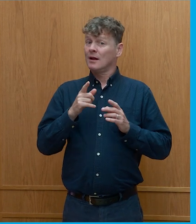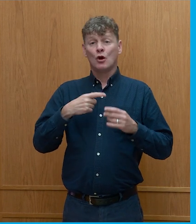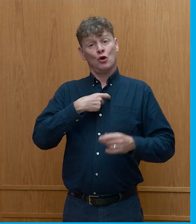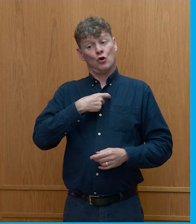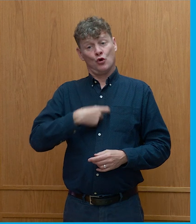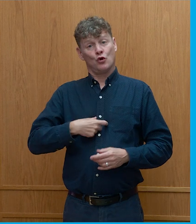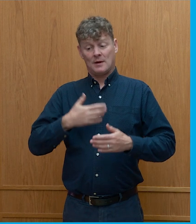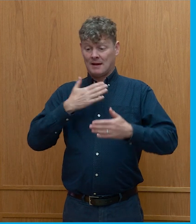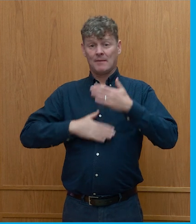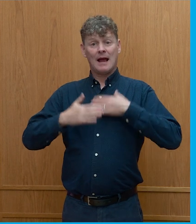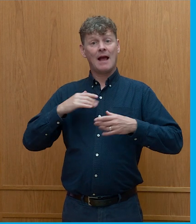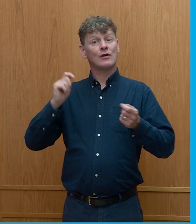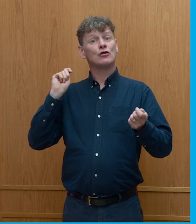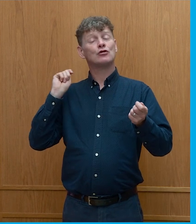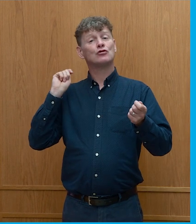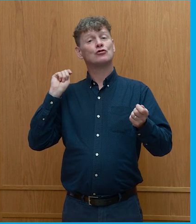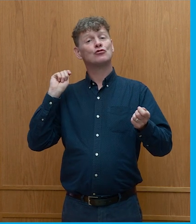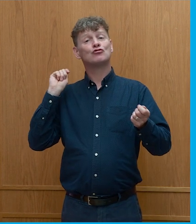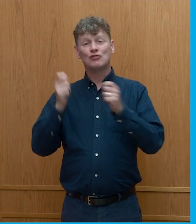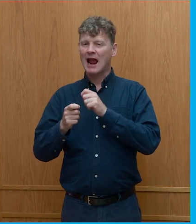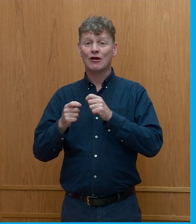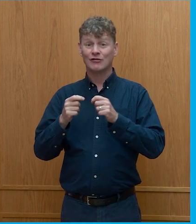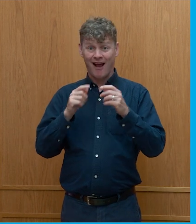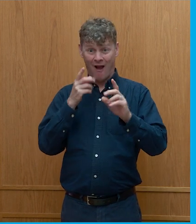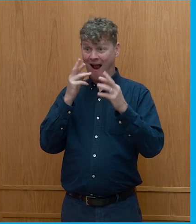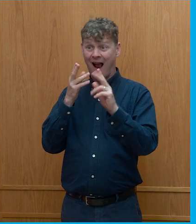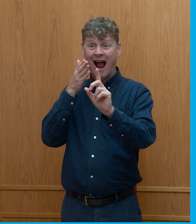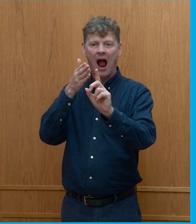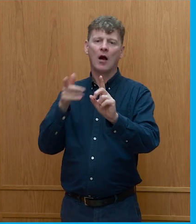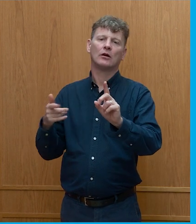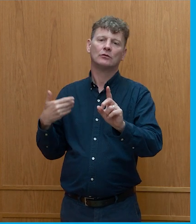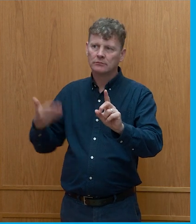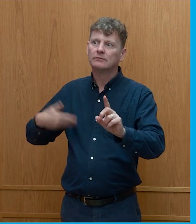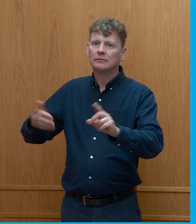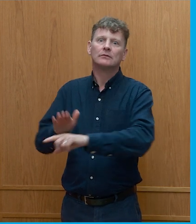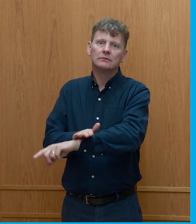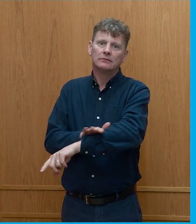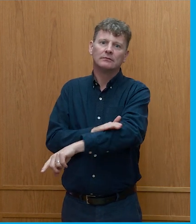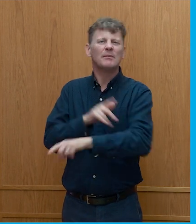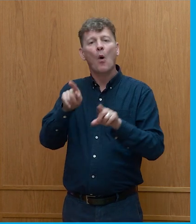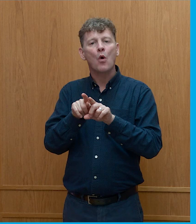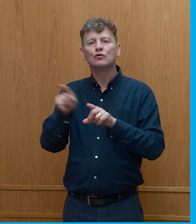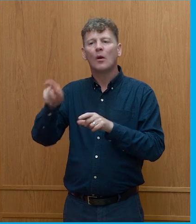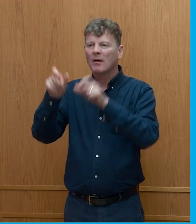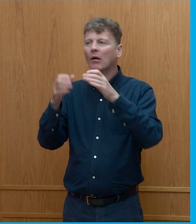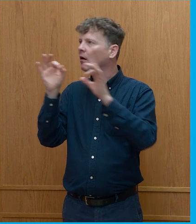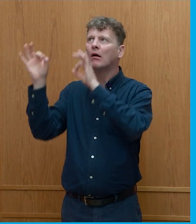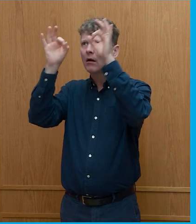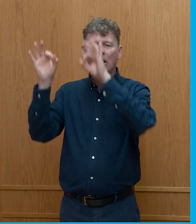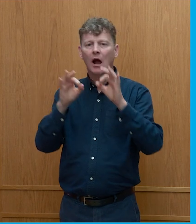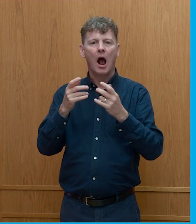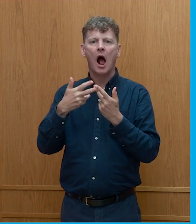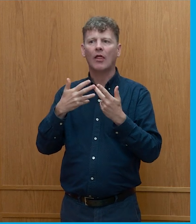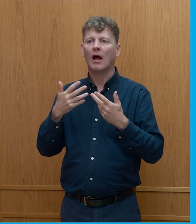slower than you would hope for and there are competing interests as well so if you look for example from a food